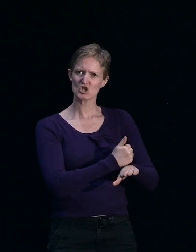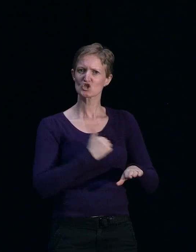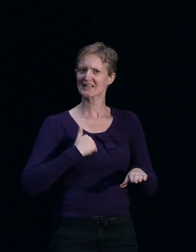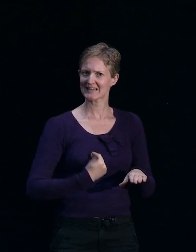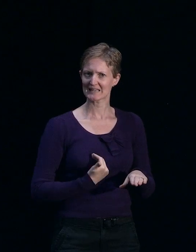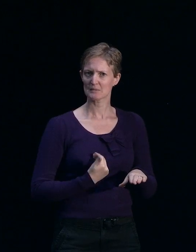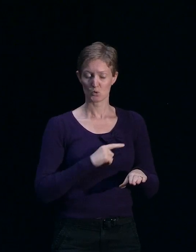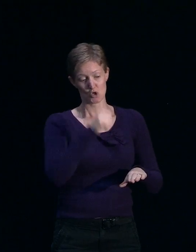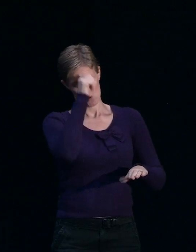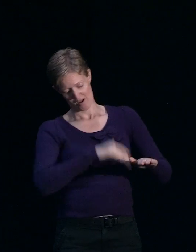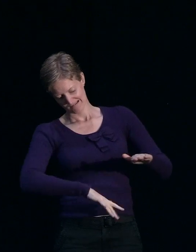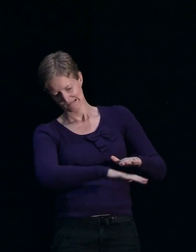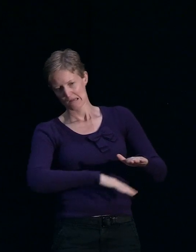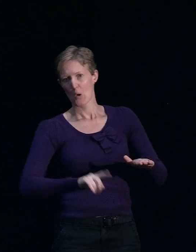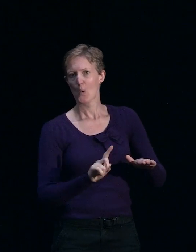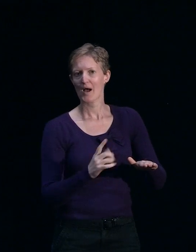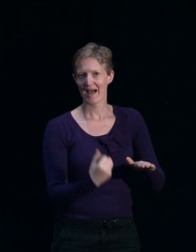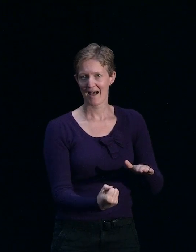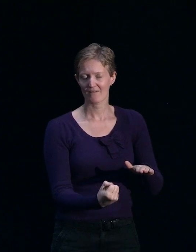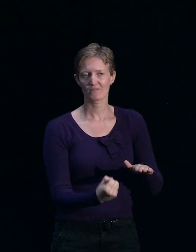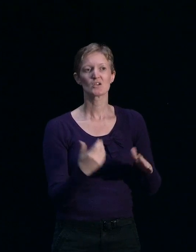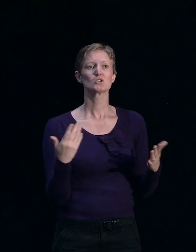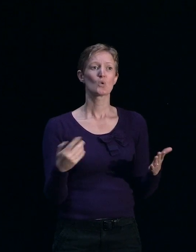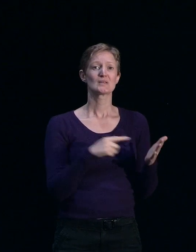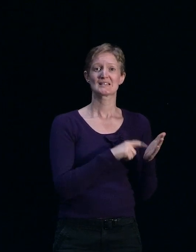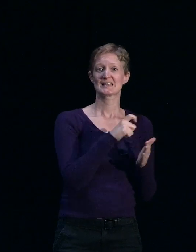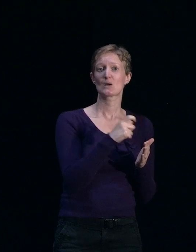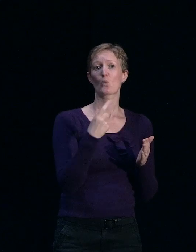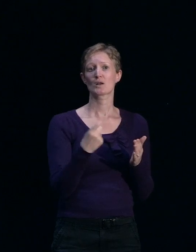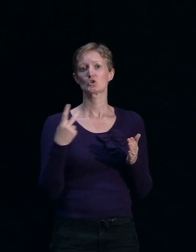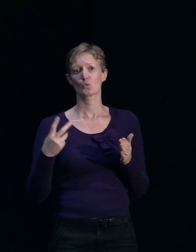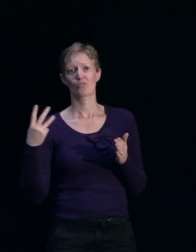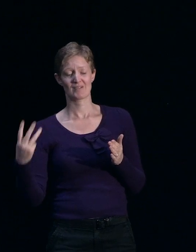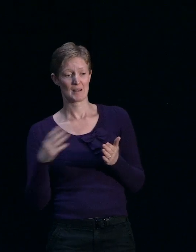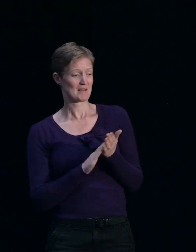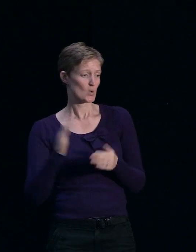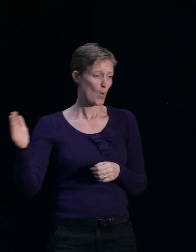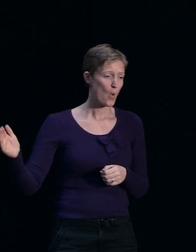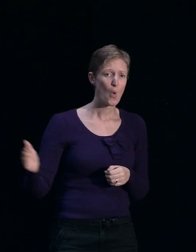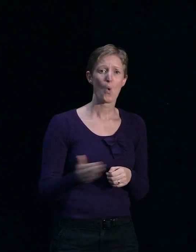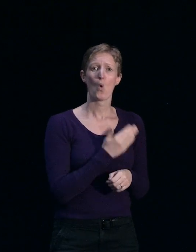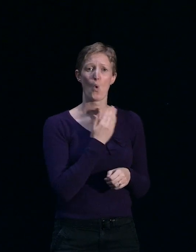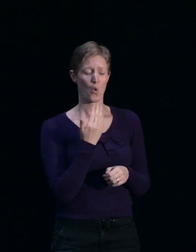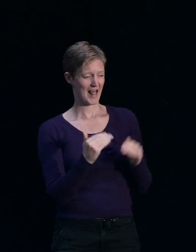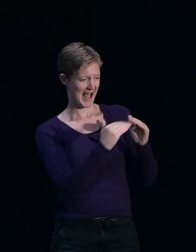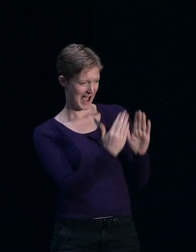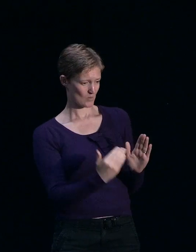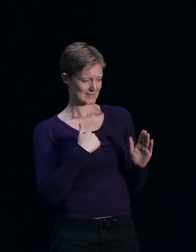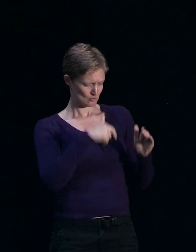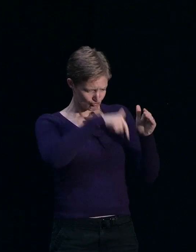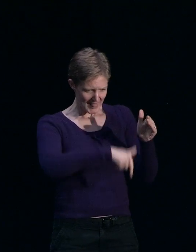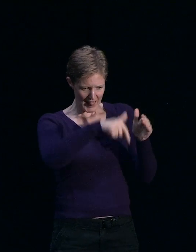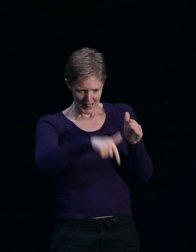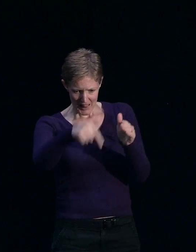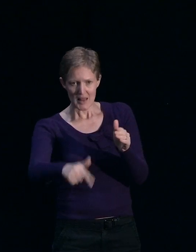categories, not all of the sites that need a new house need to be physically drilled. A reasonable